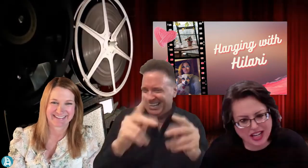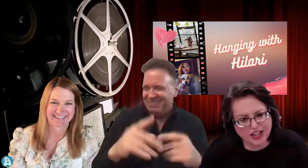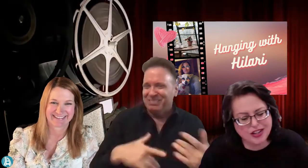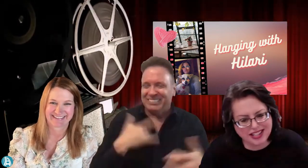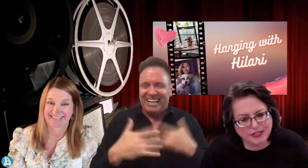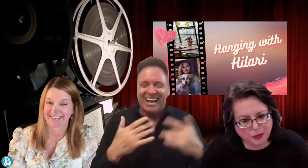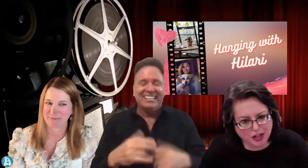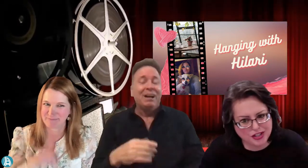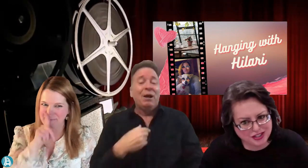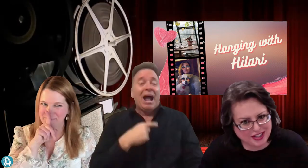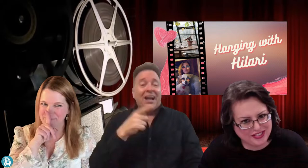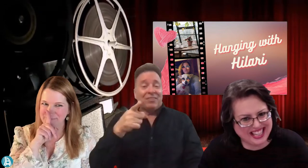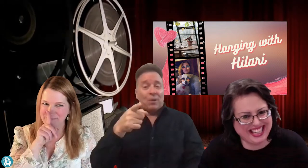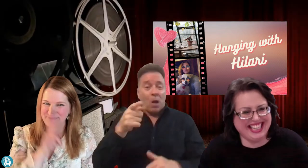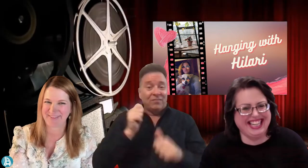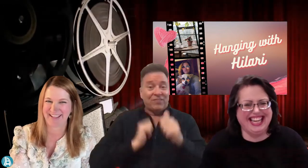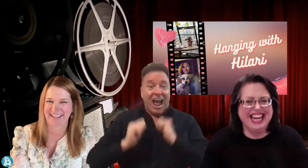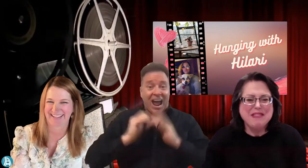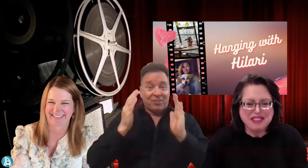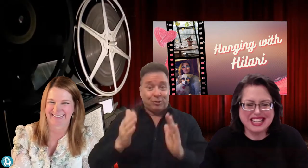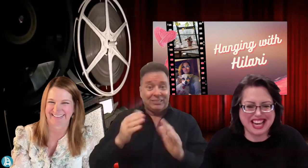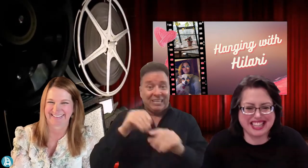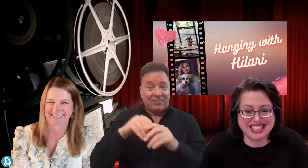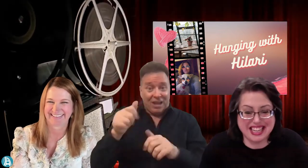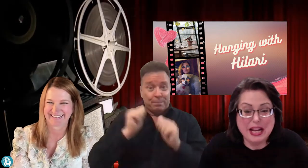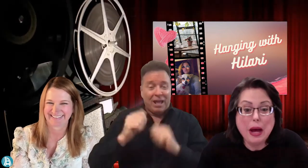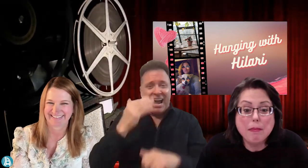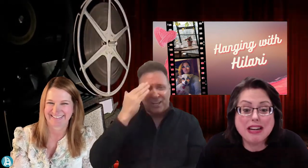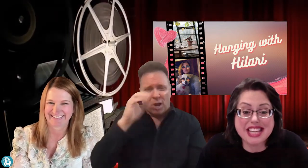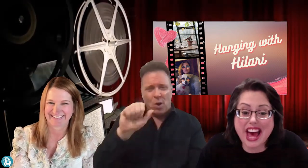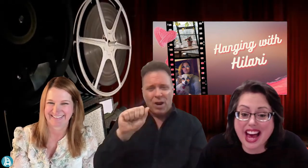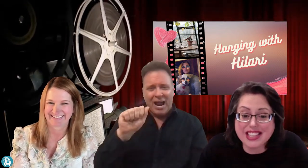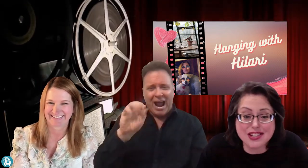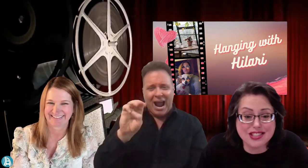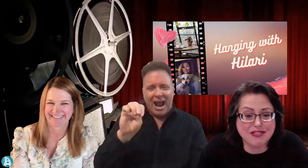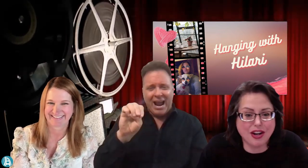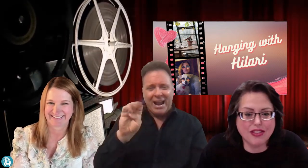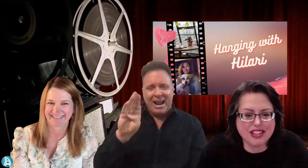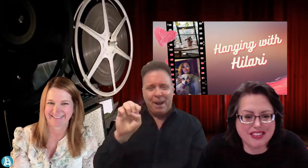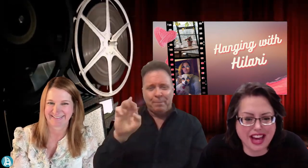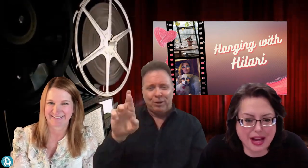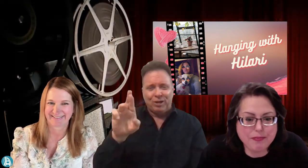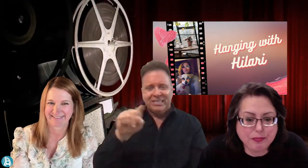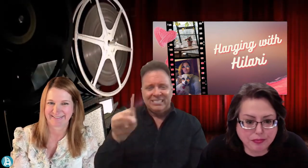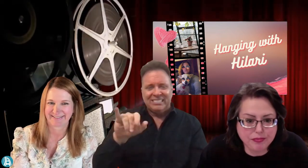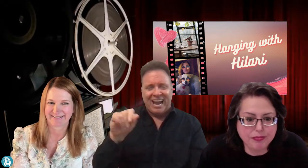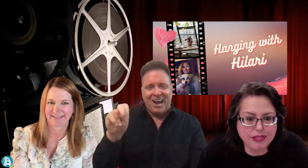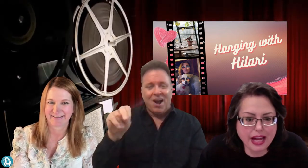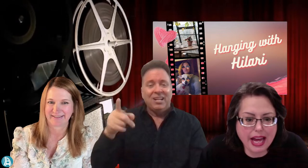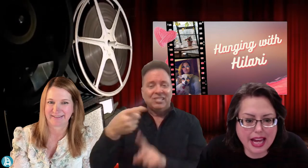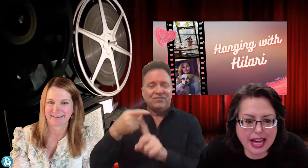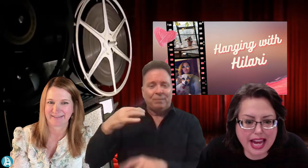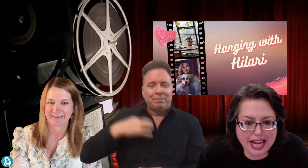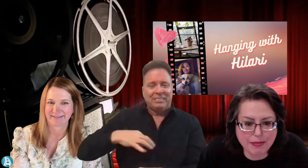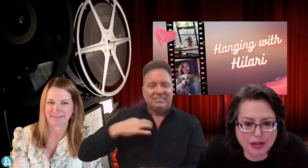share it. You guys have to watch it yourselves. It's excellent. But the actors involved in that, Amber.